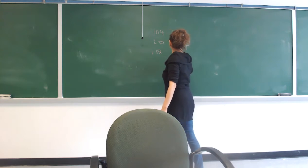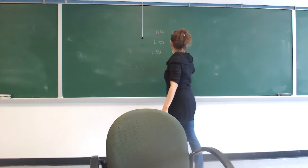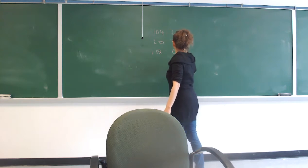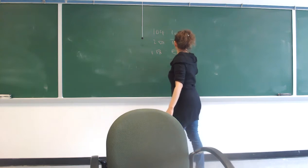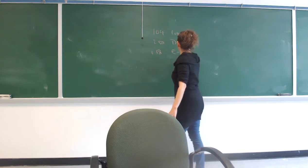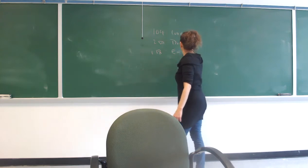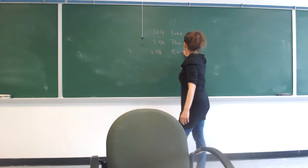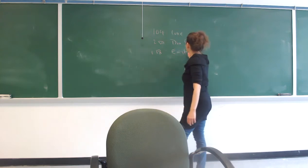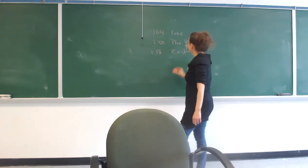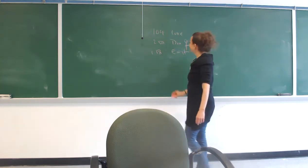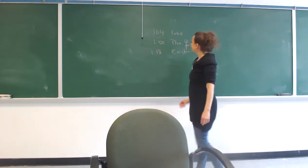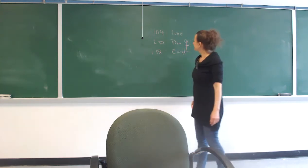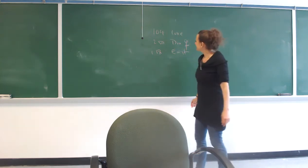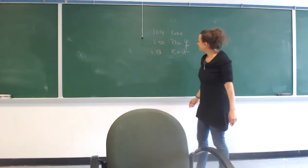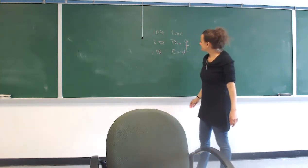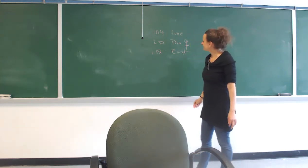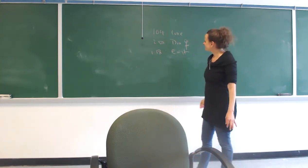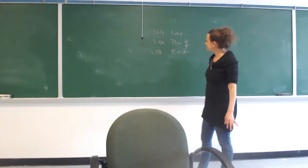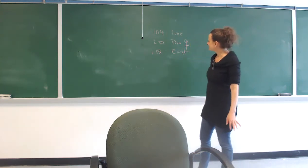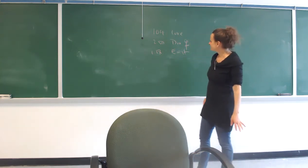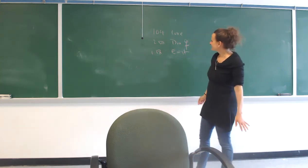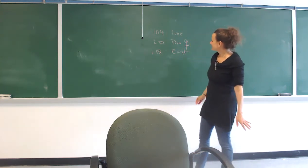okay and that's it right but i need to have